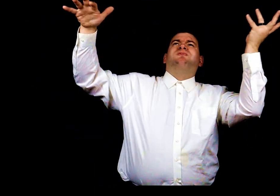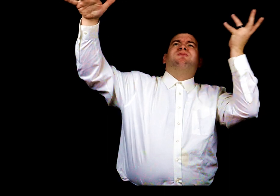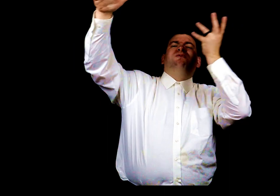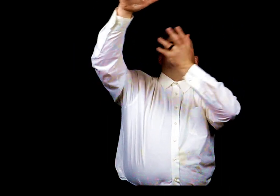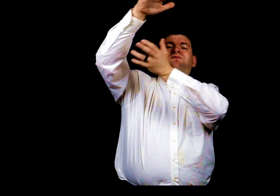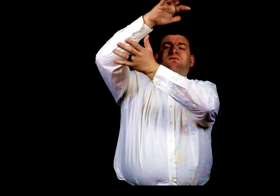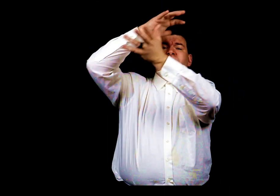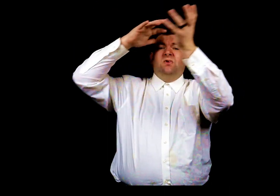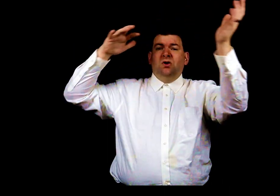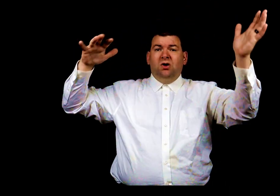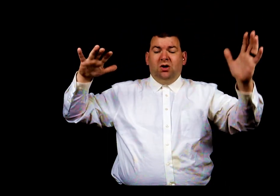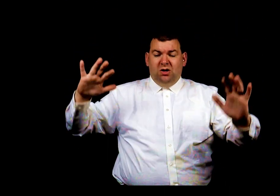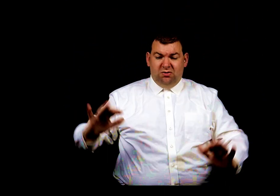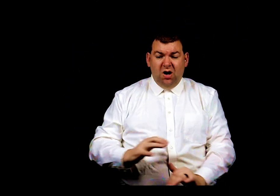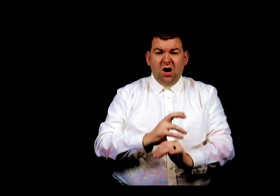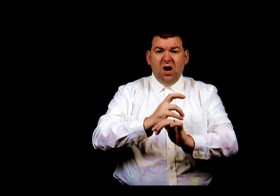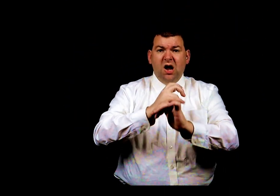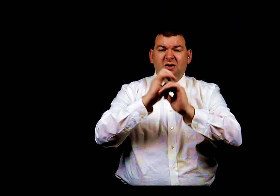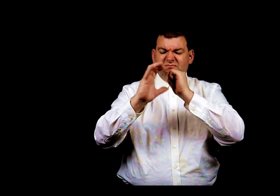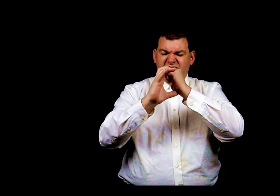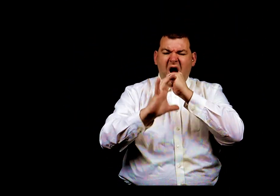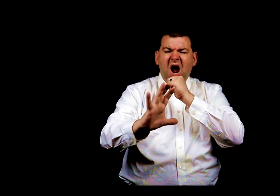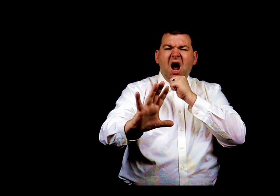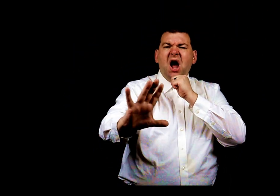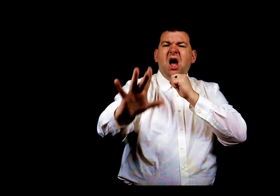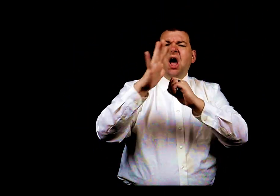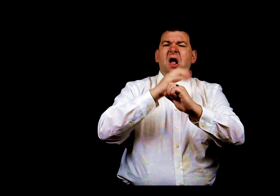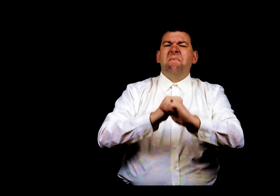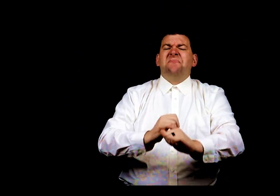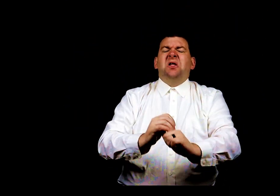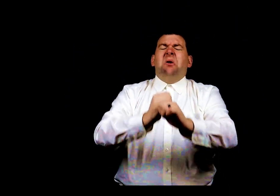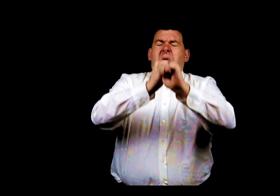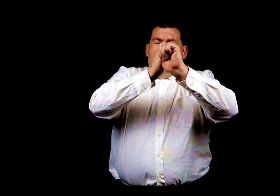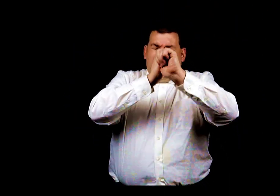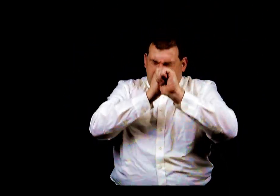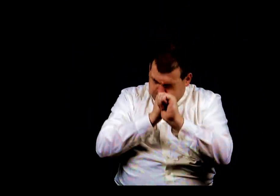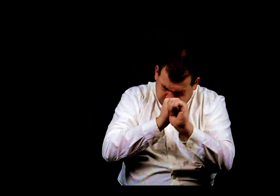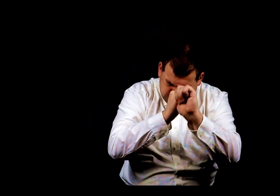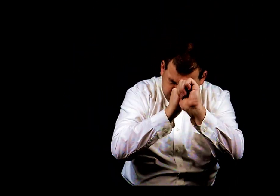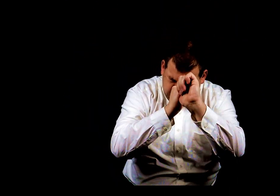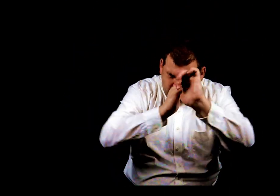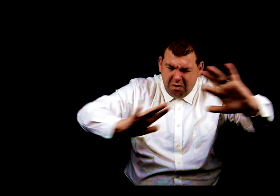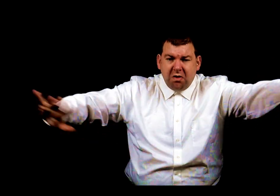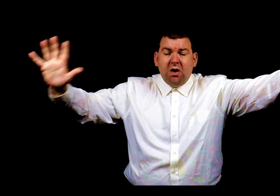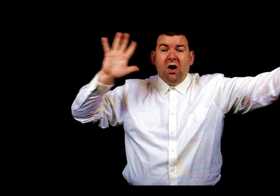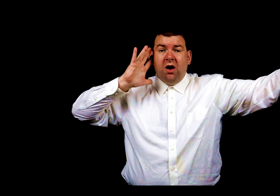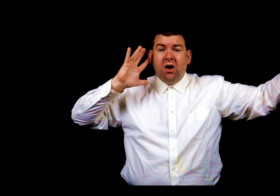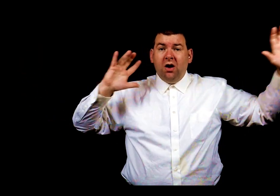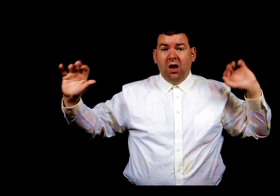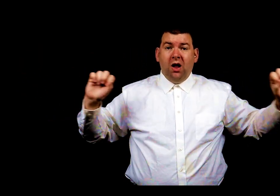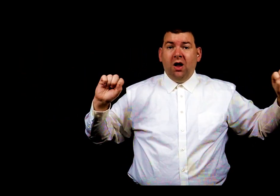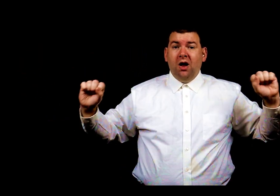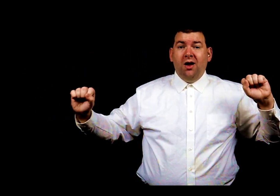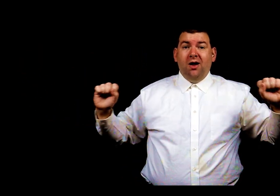Take up your trumpet, blow long and bow